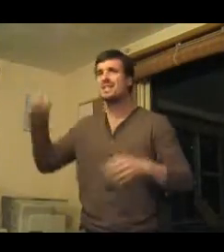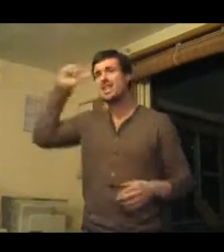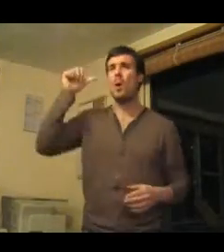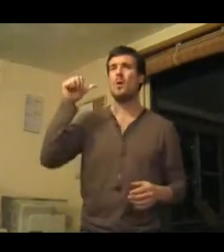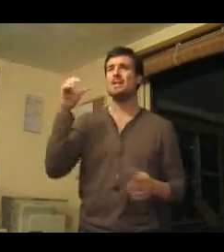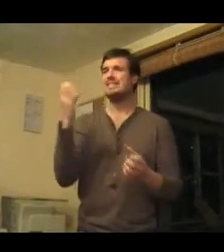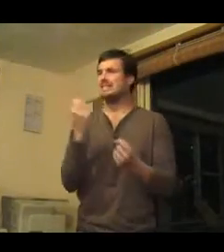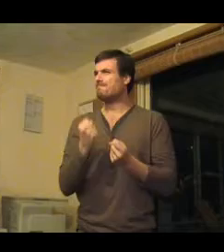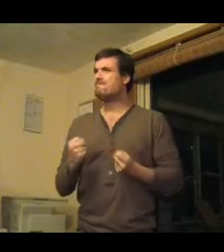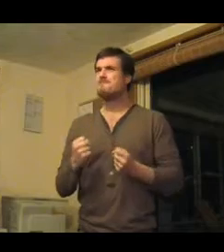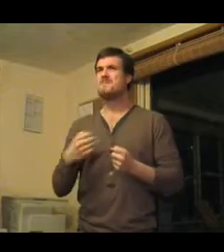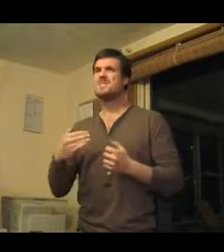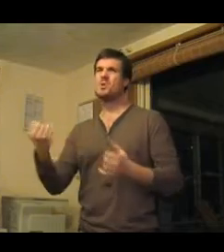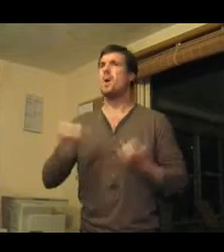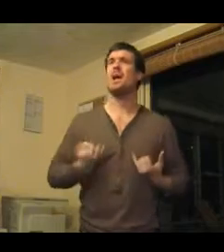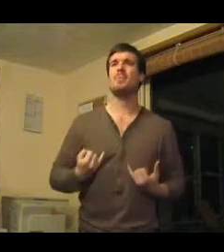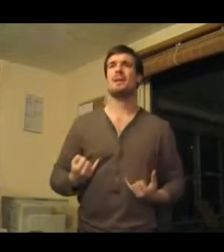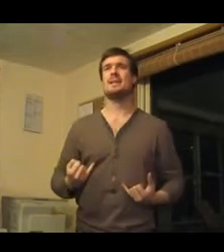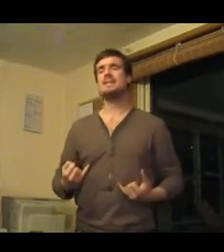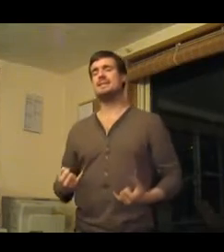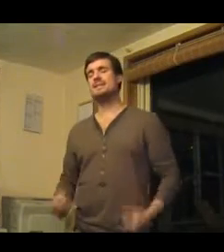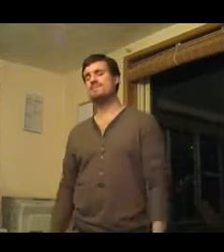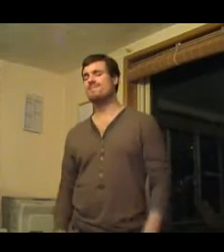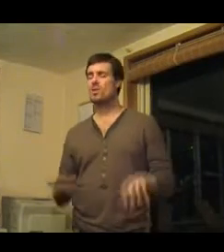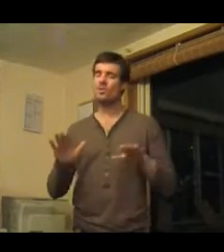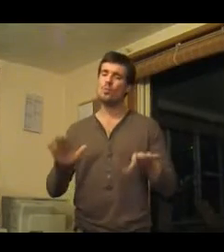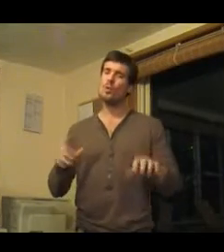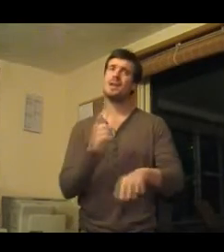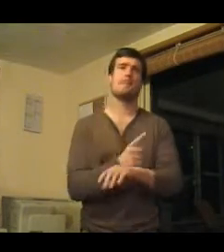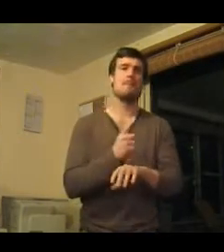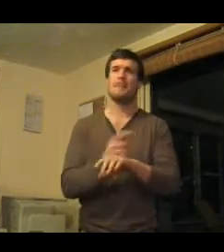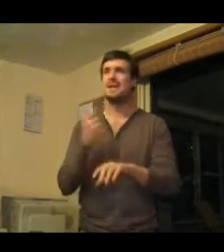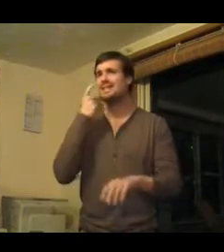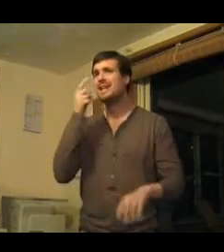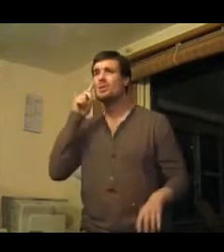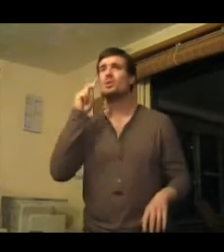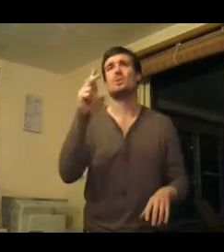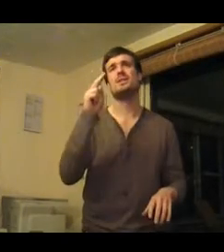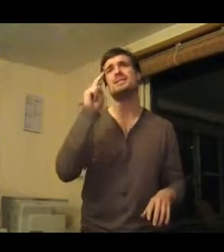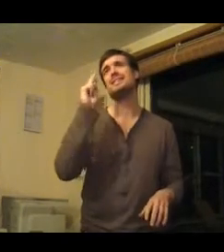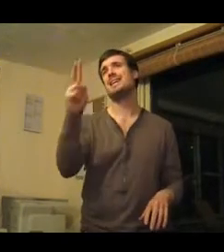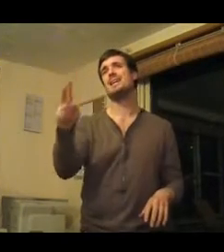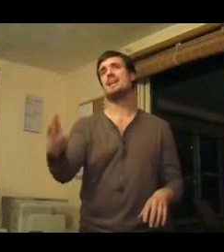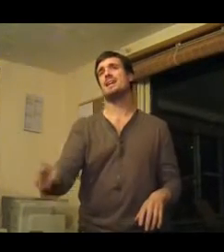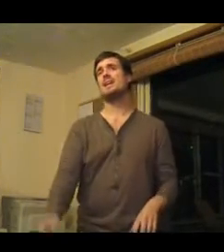How Much You Hurt Me Stay A Minute Can't You See That